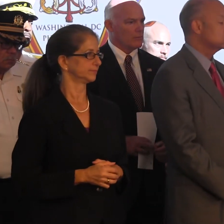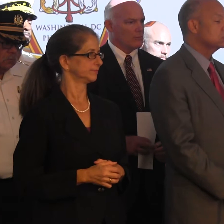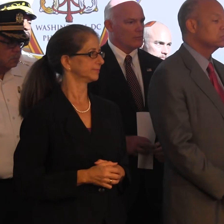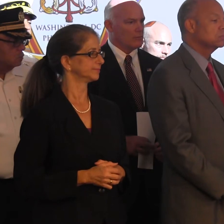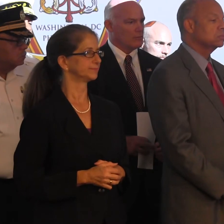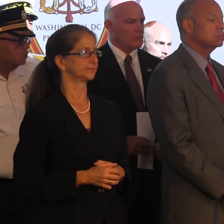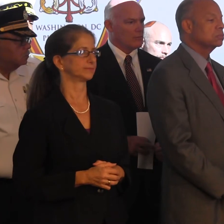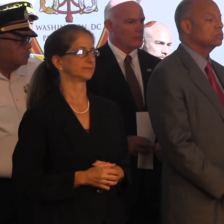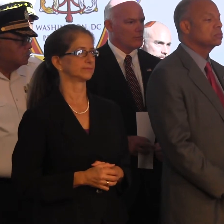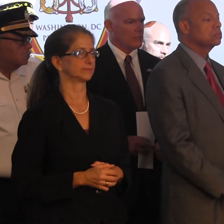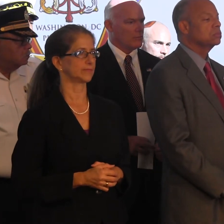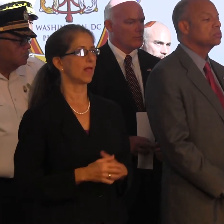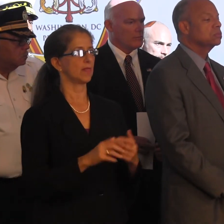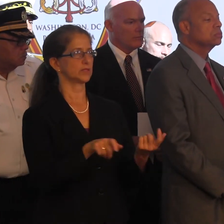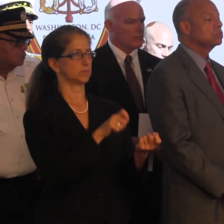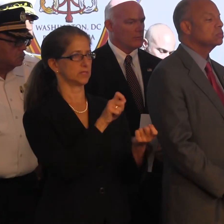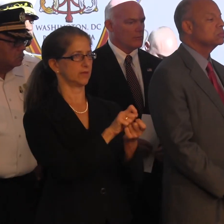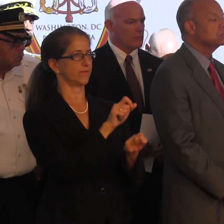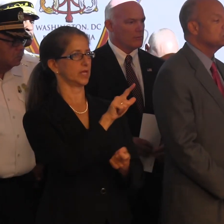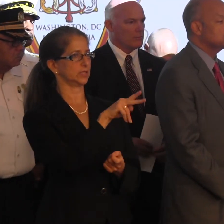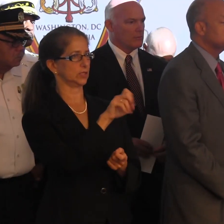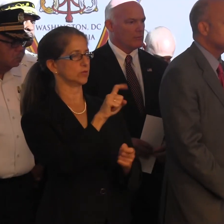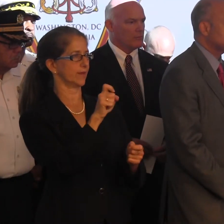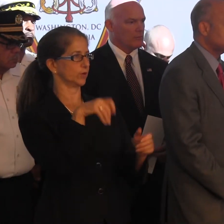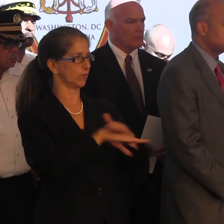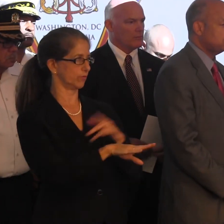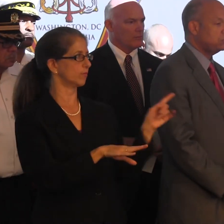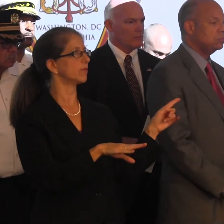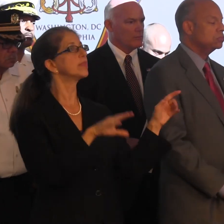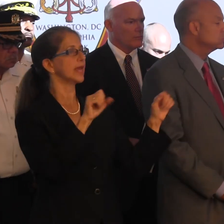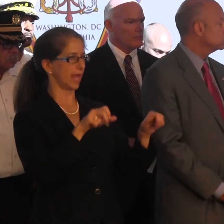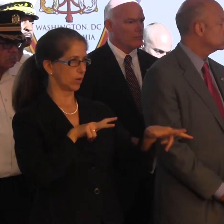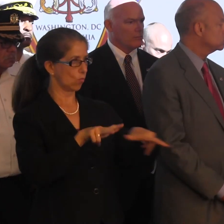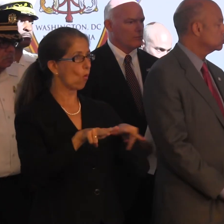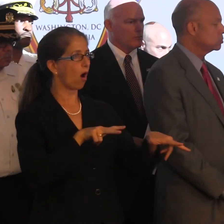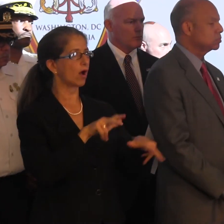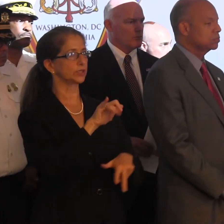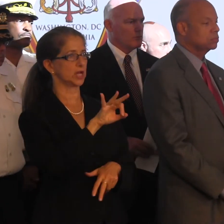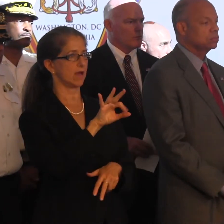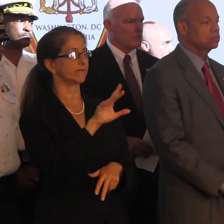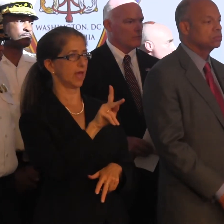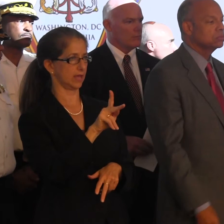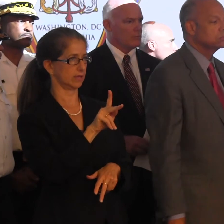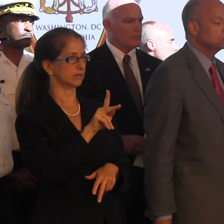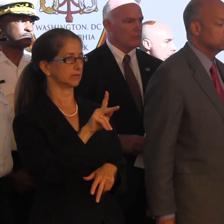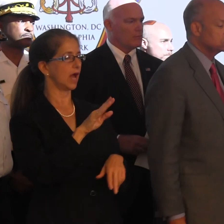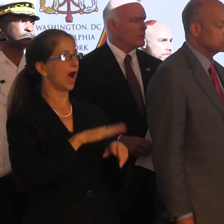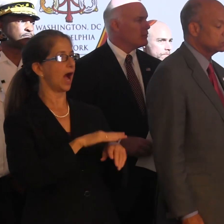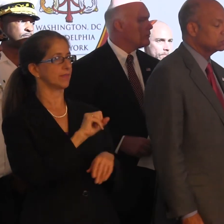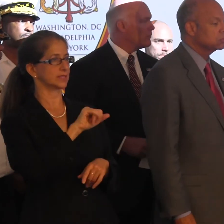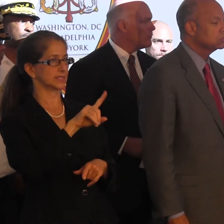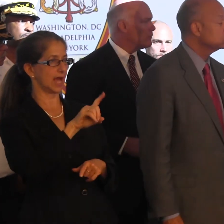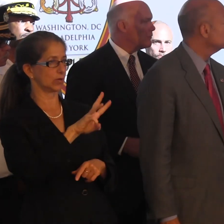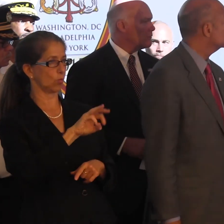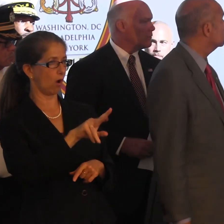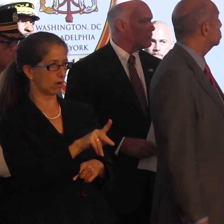Well, a couple things. So they can walk down JFK. They can't. Yes. On the pavement. On the pavement.